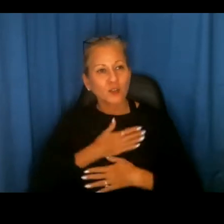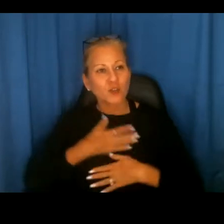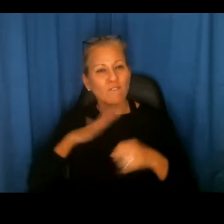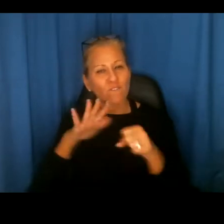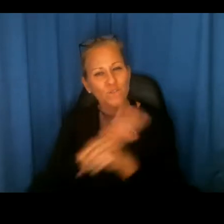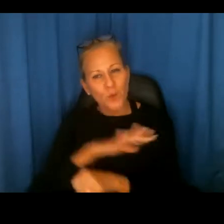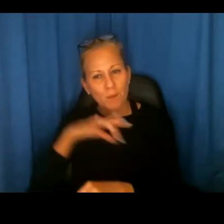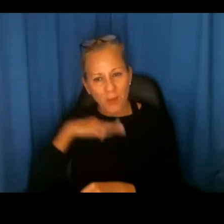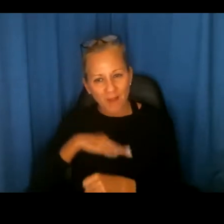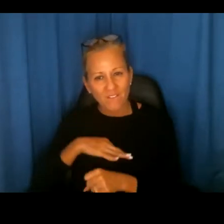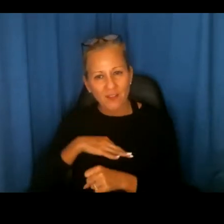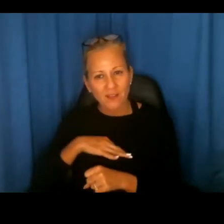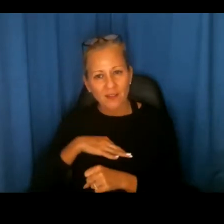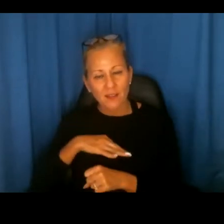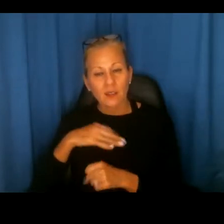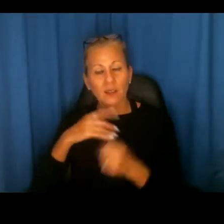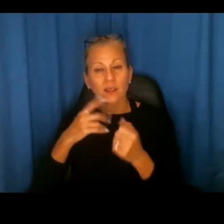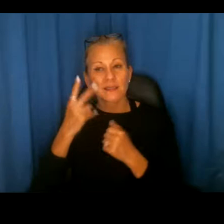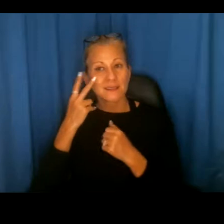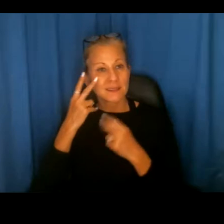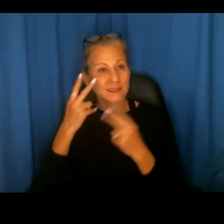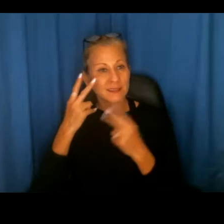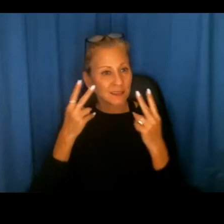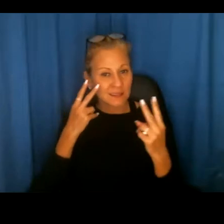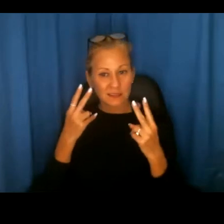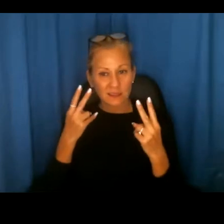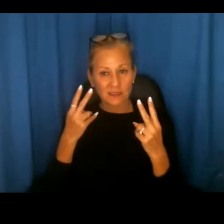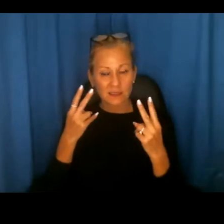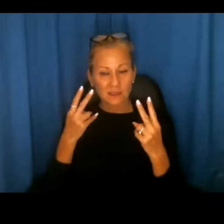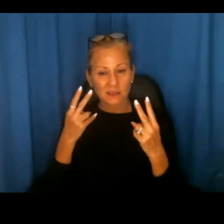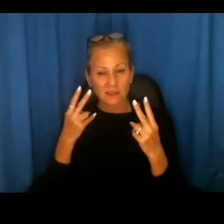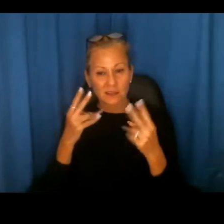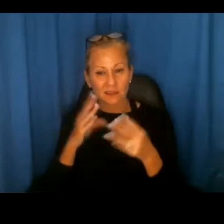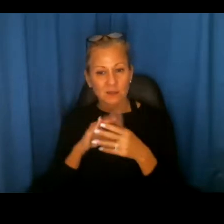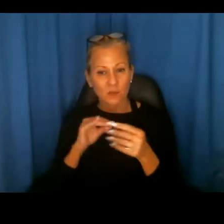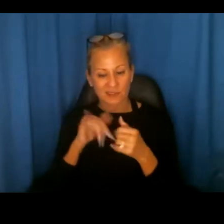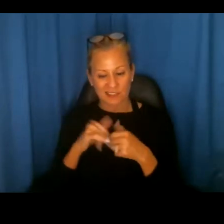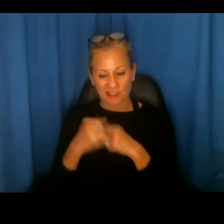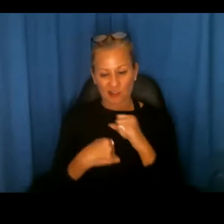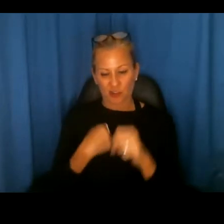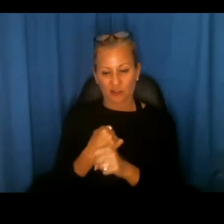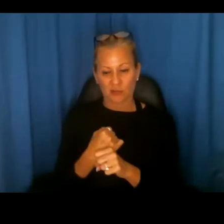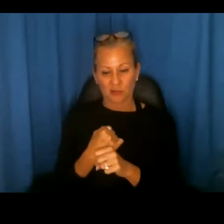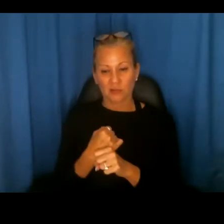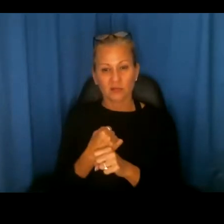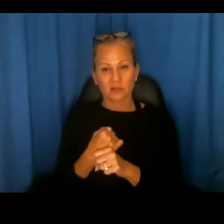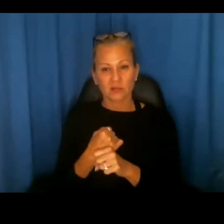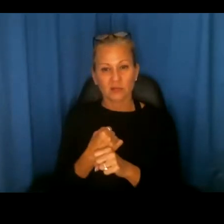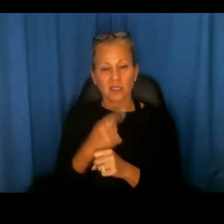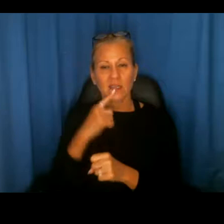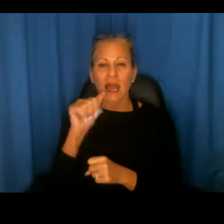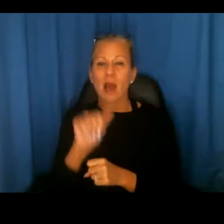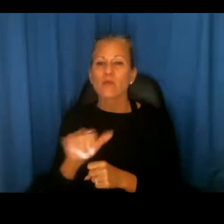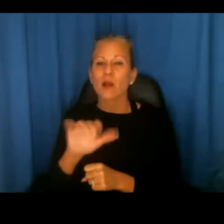benefit of home ownership. And one thing that we've seen, uh, a lot of stories about this past year has been, um, appraisal discrimination.